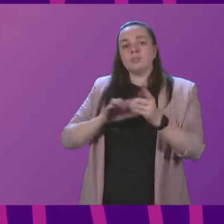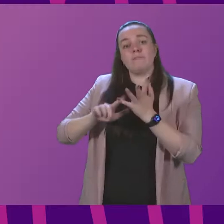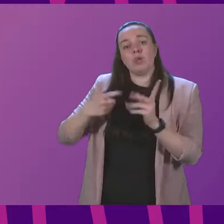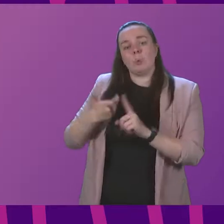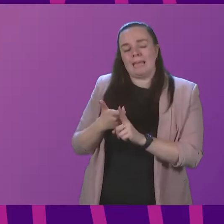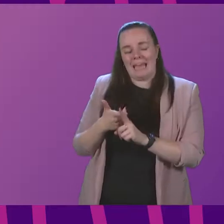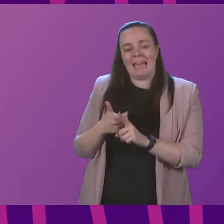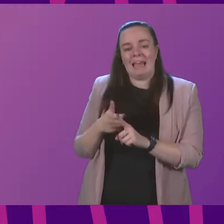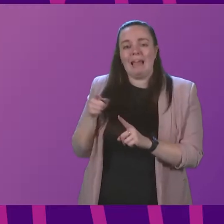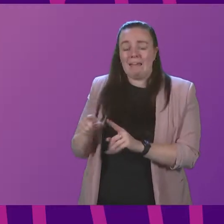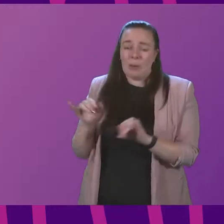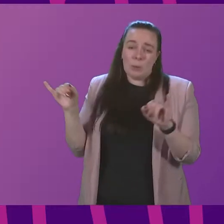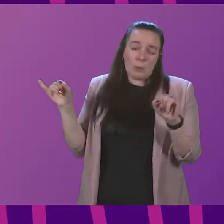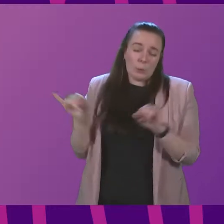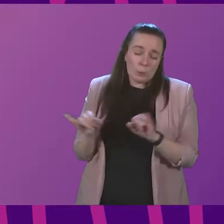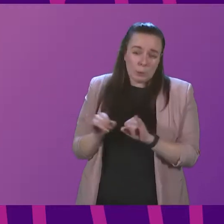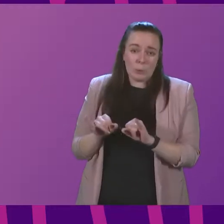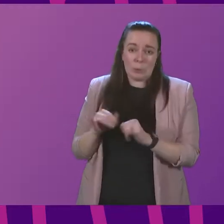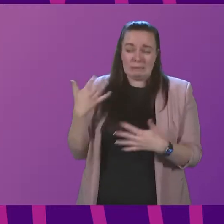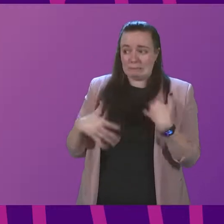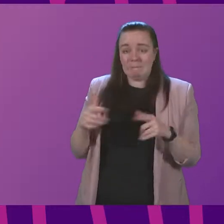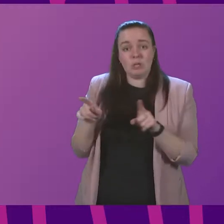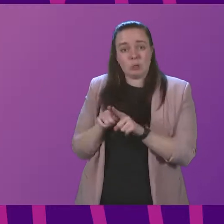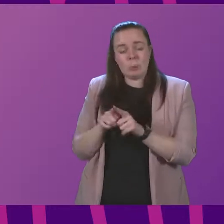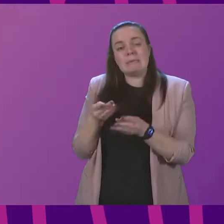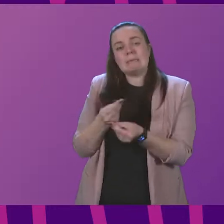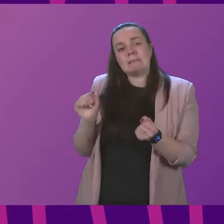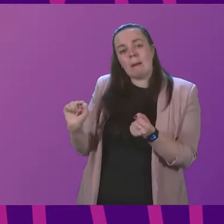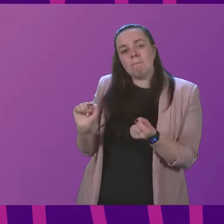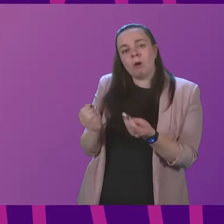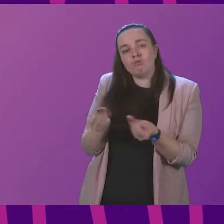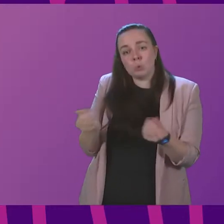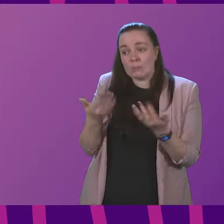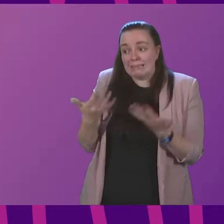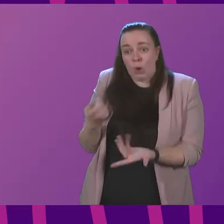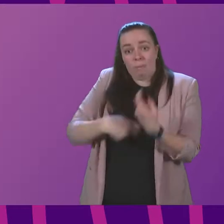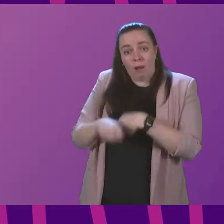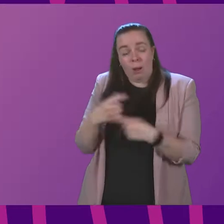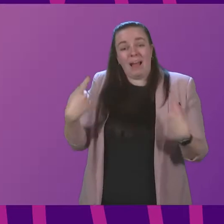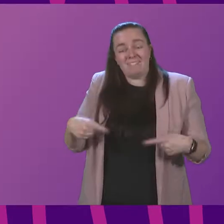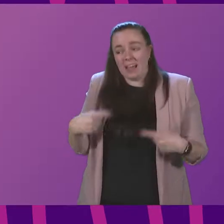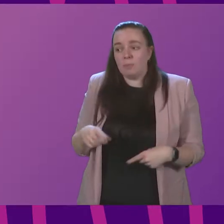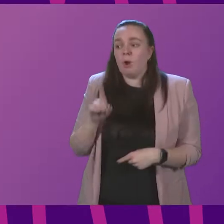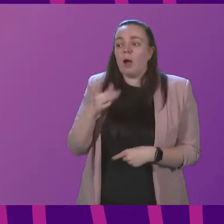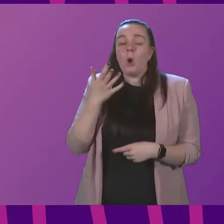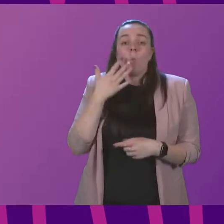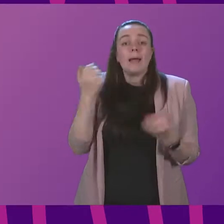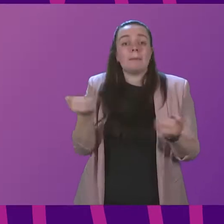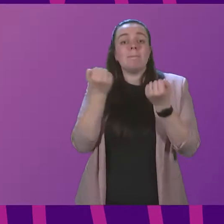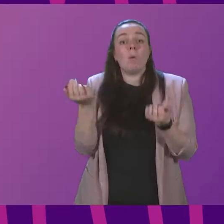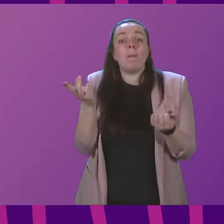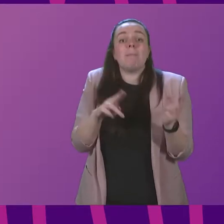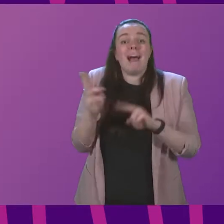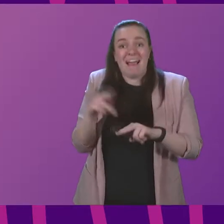were under severe strain as well. Now some of those resources have now become available but only once power has been replied